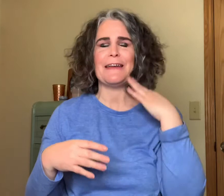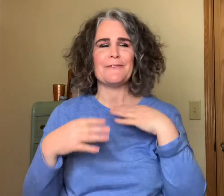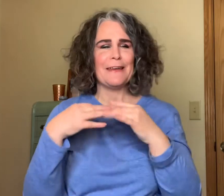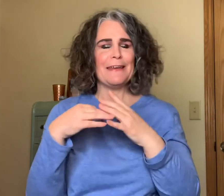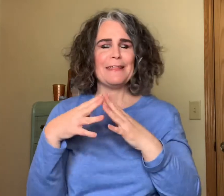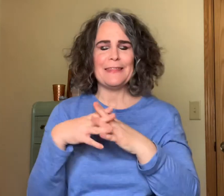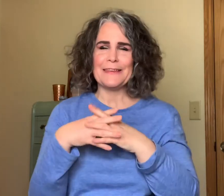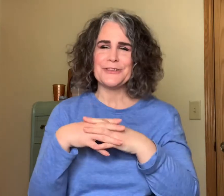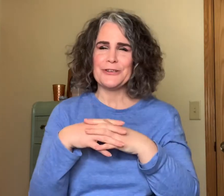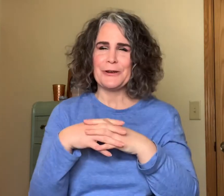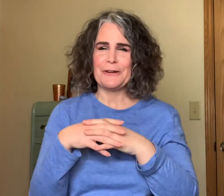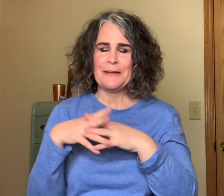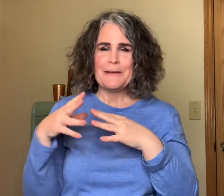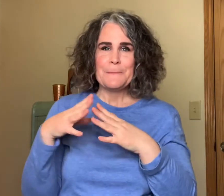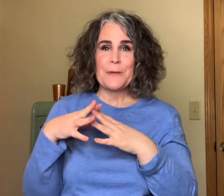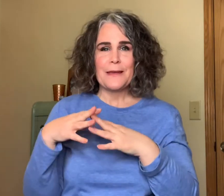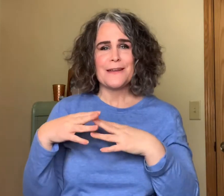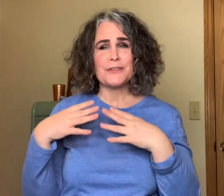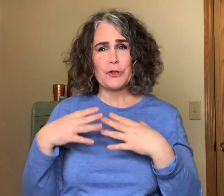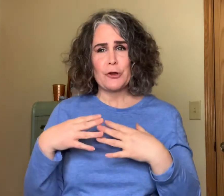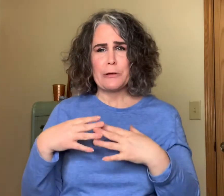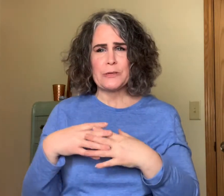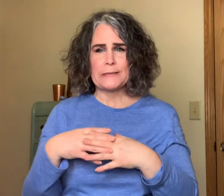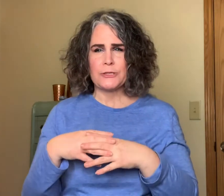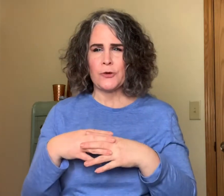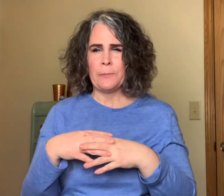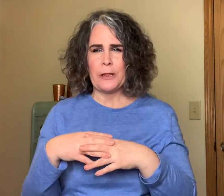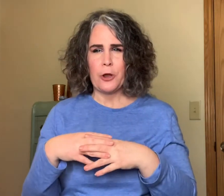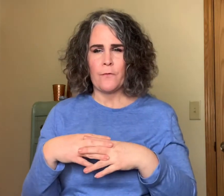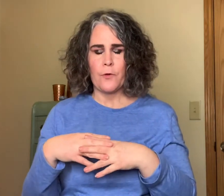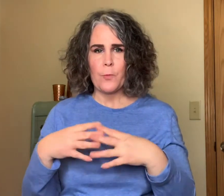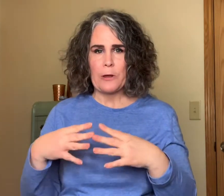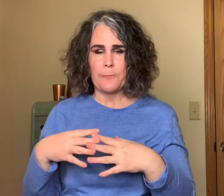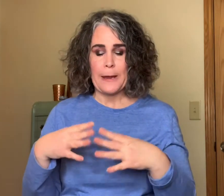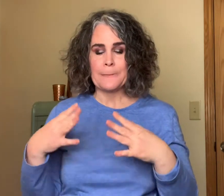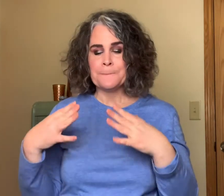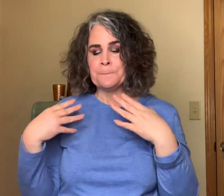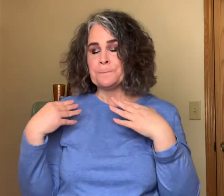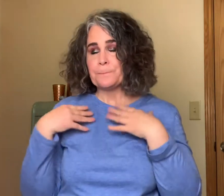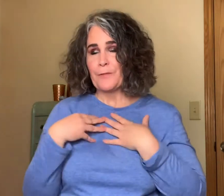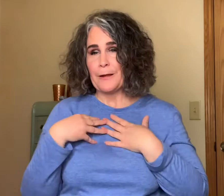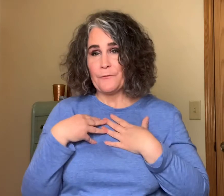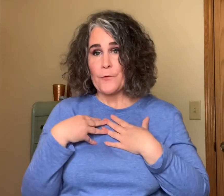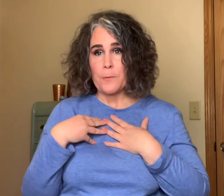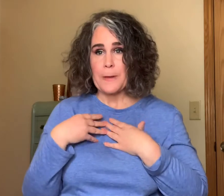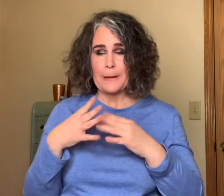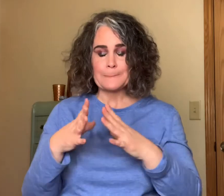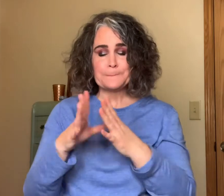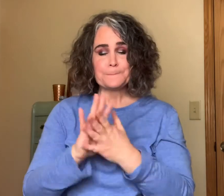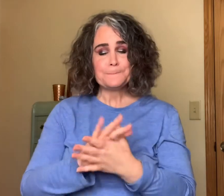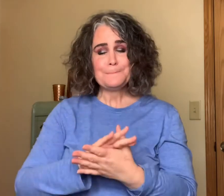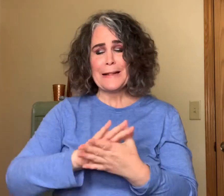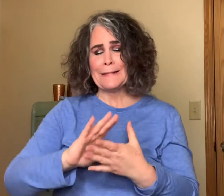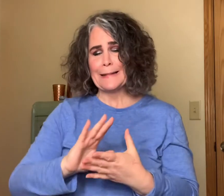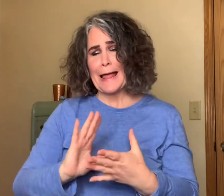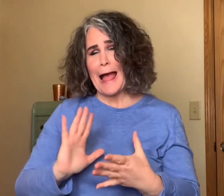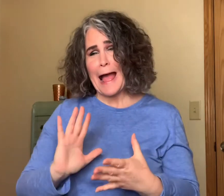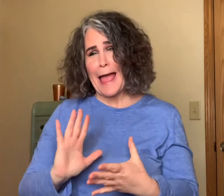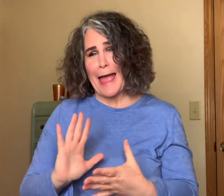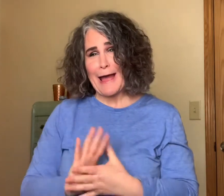this year because 30 was extremely overwhelming for me. Out